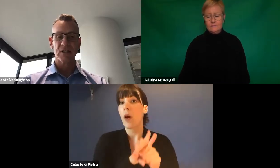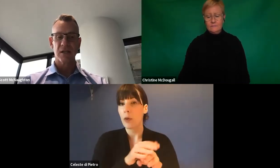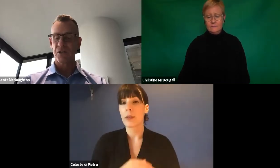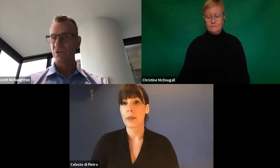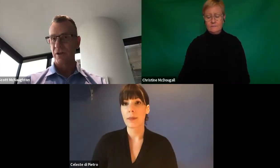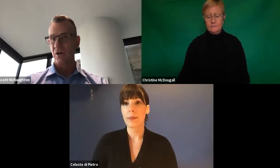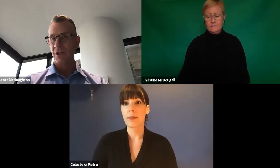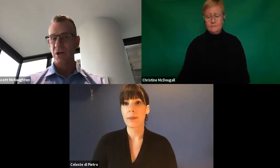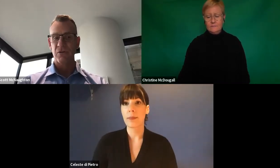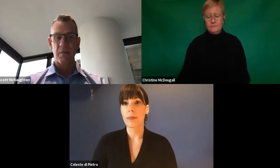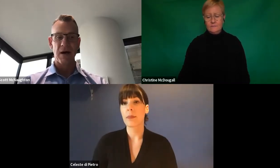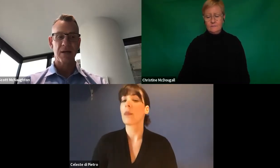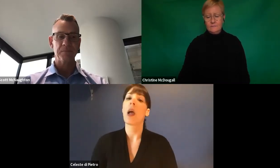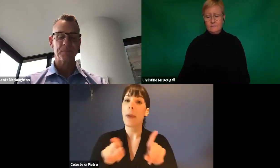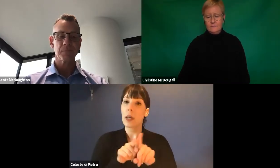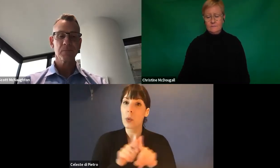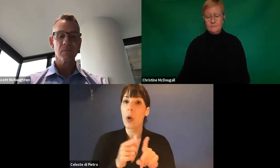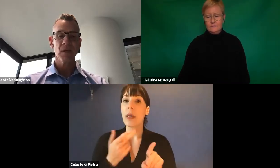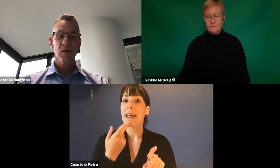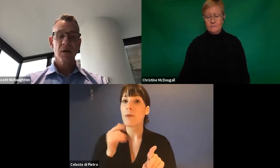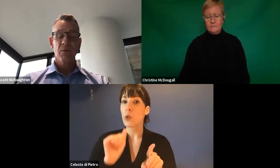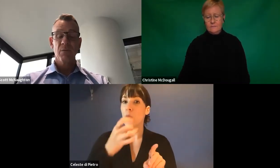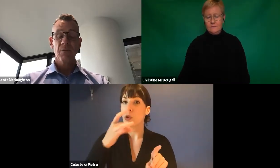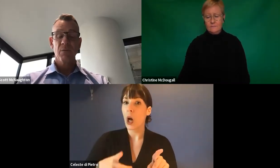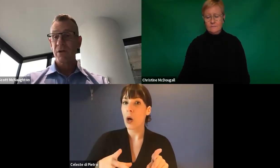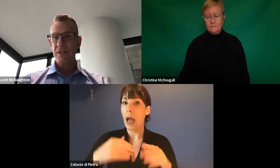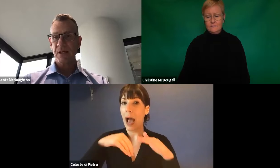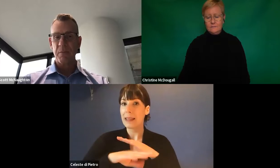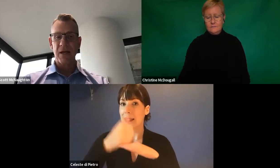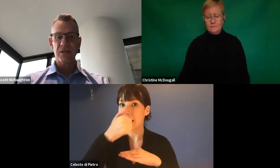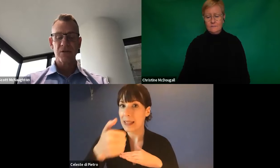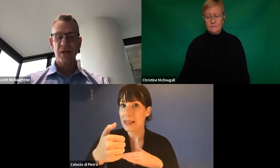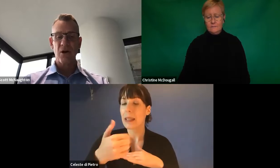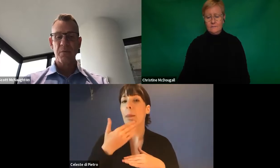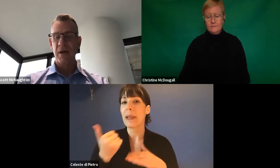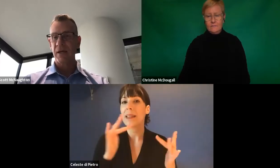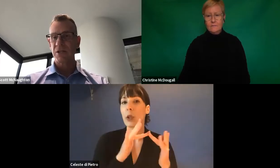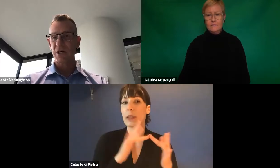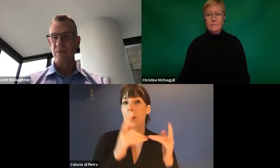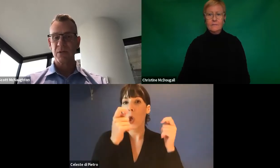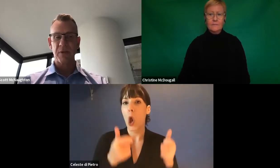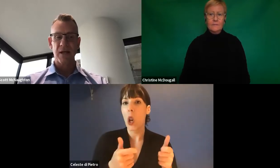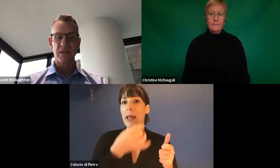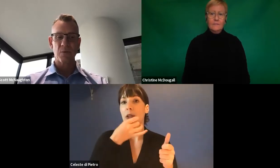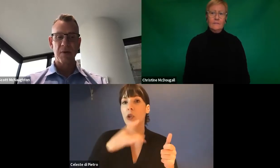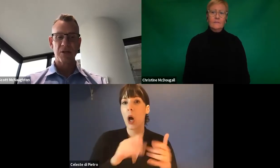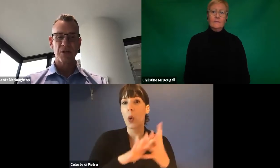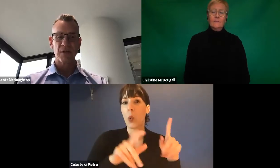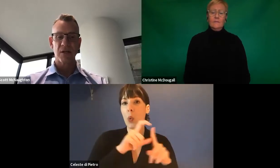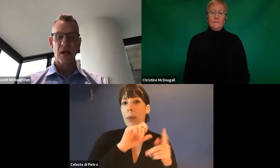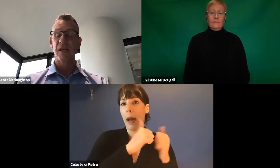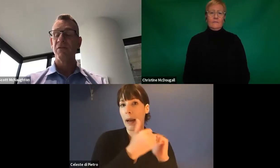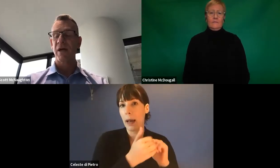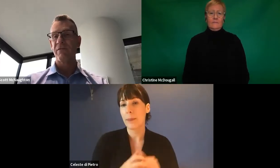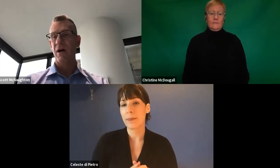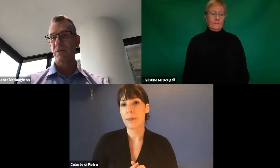under the age of six, talk to their early childhood partner. We've got a specialist team of planners who can help make any adjustments to plans, as we mentioned,